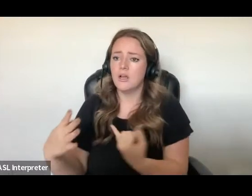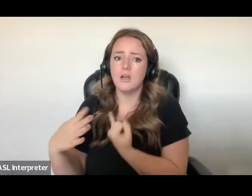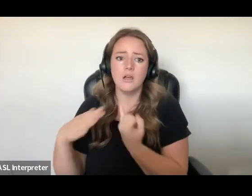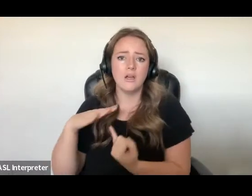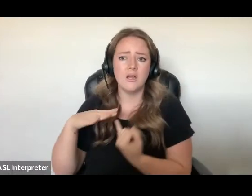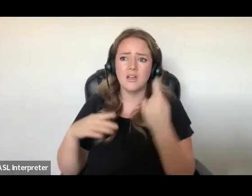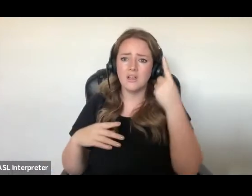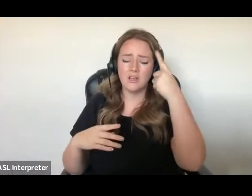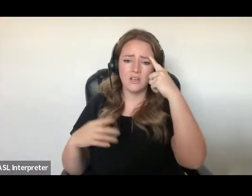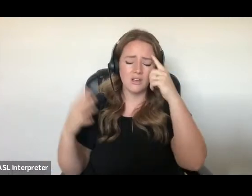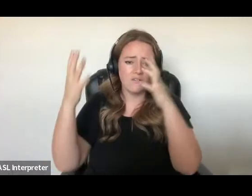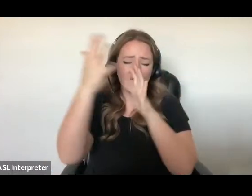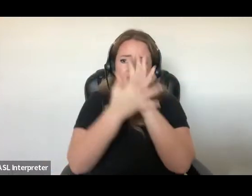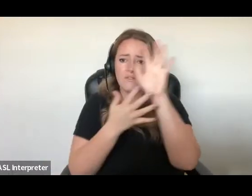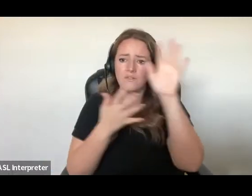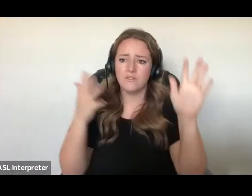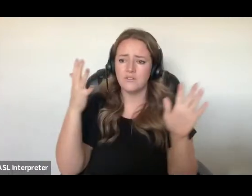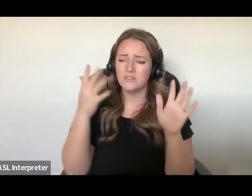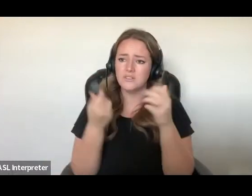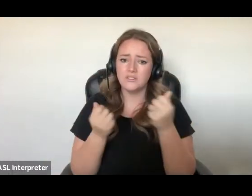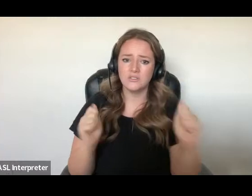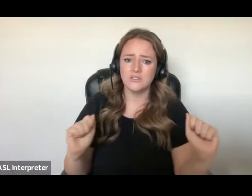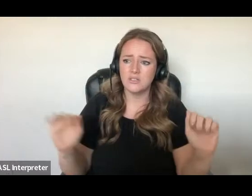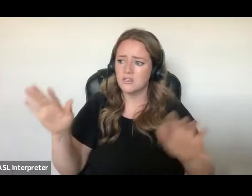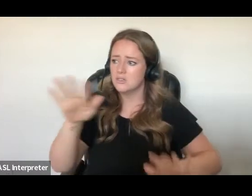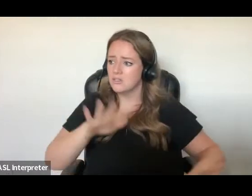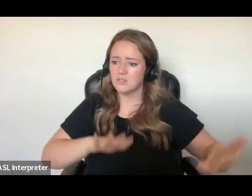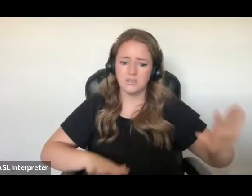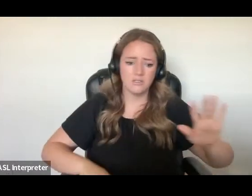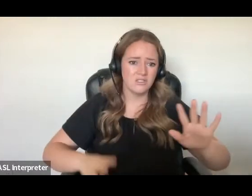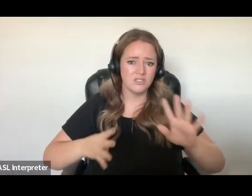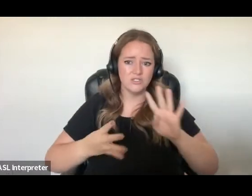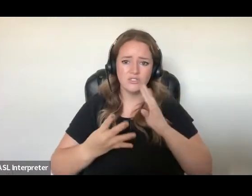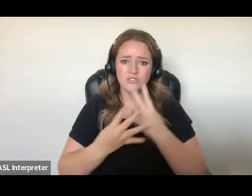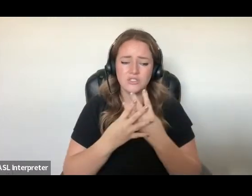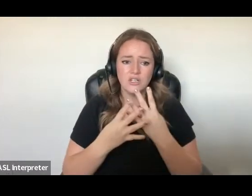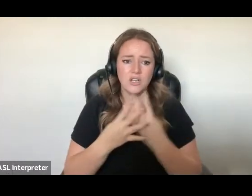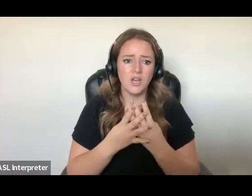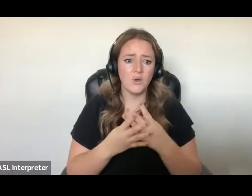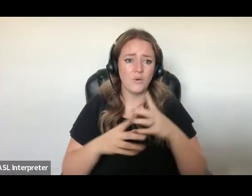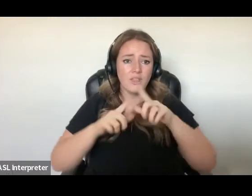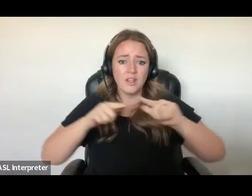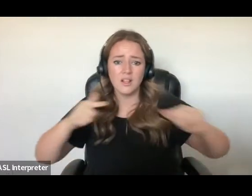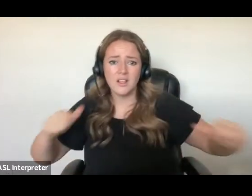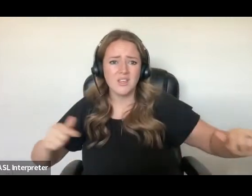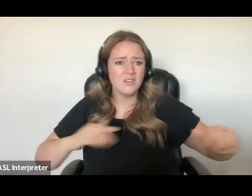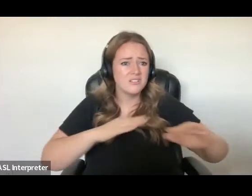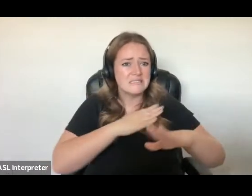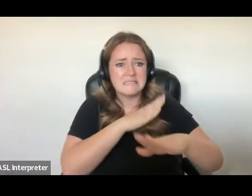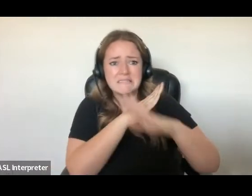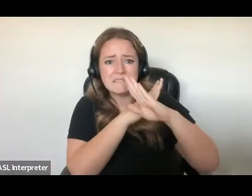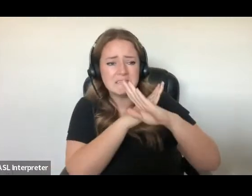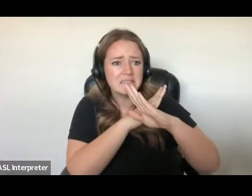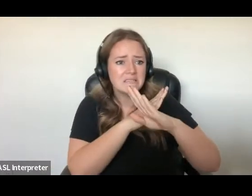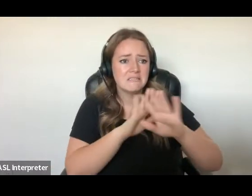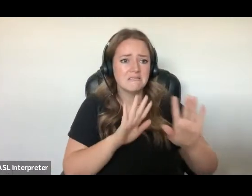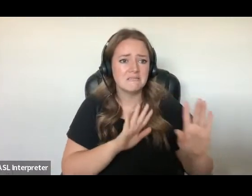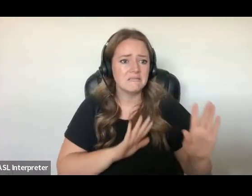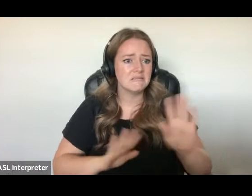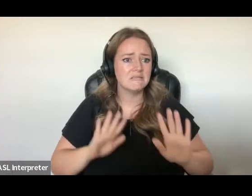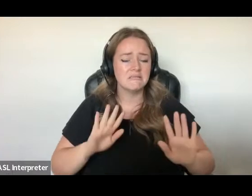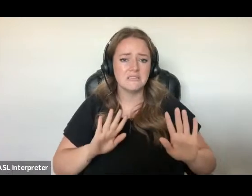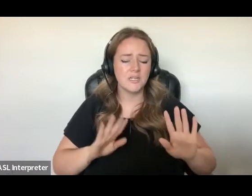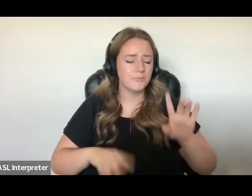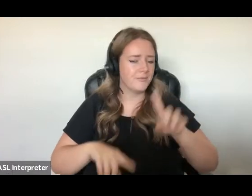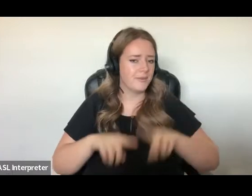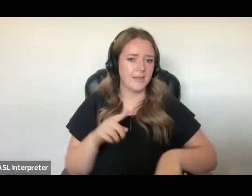I had to try navigating through jail with a language barrier, and I could not